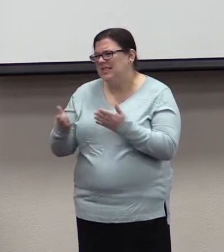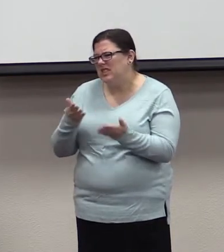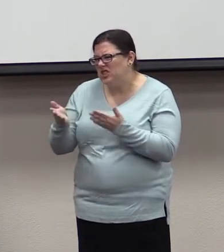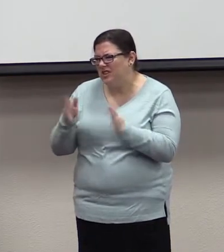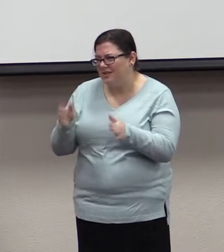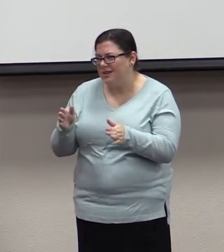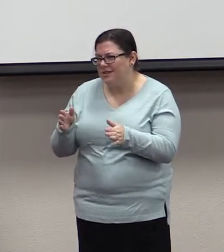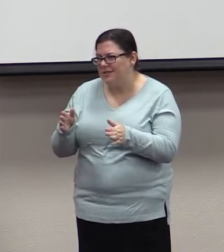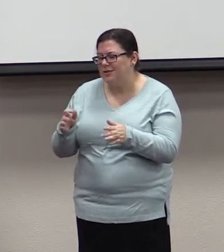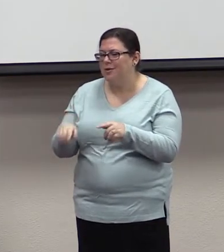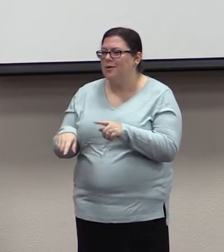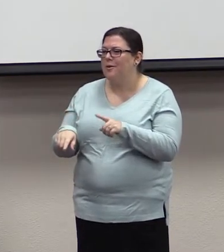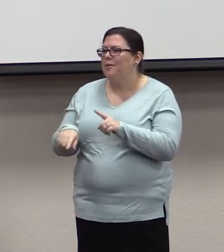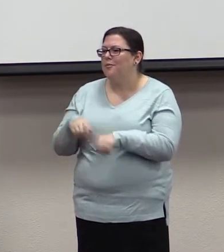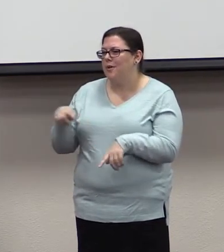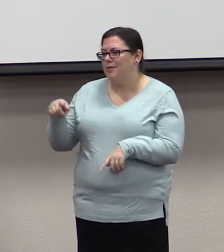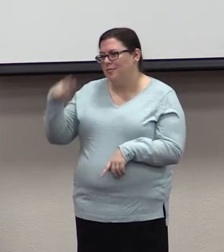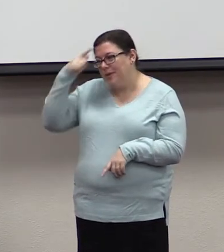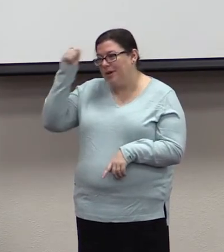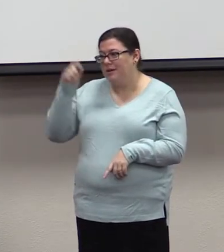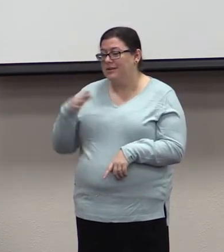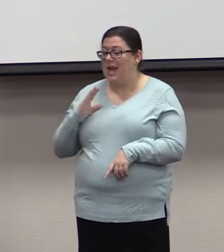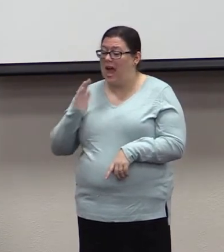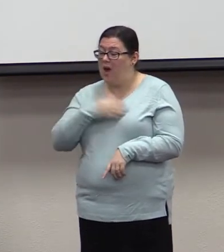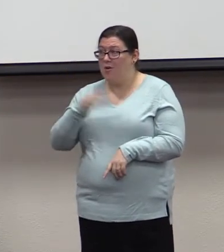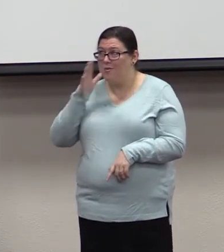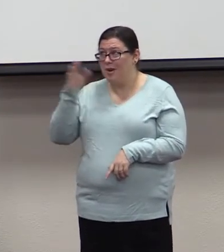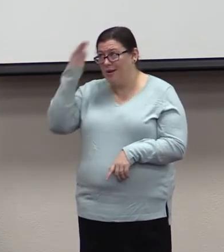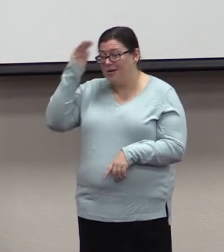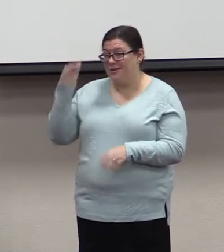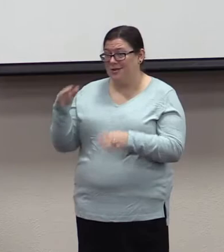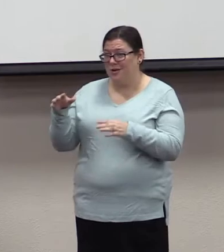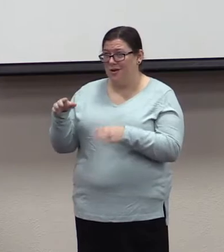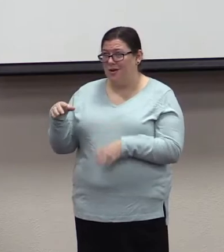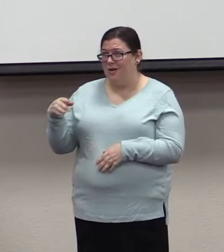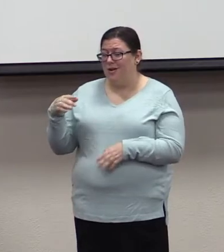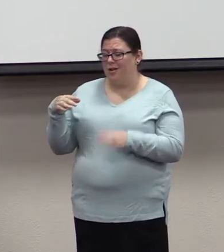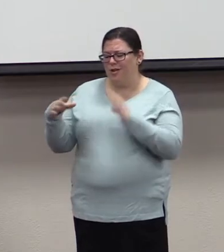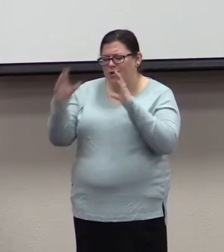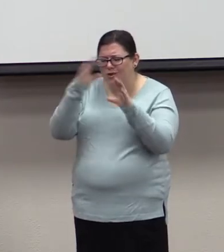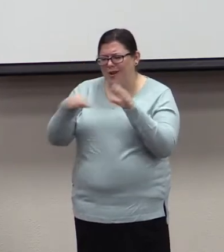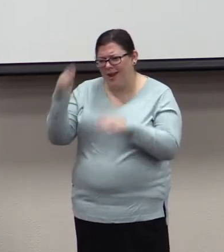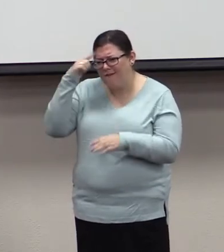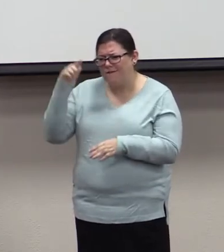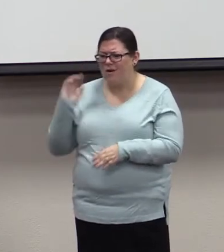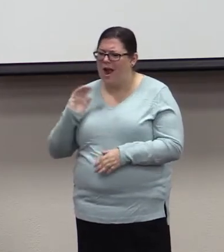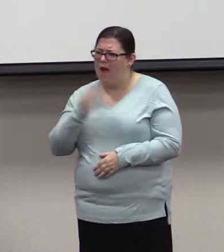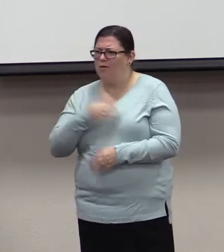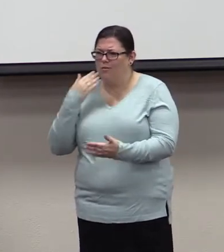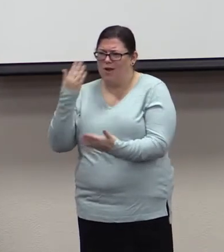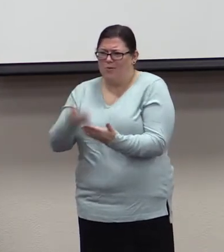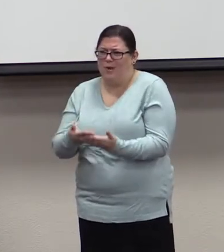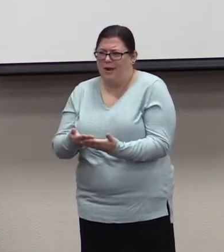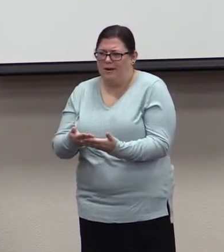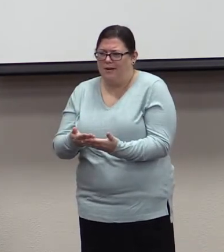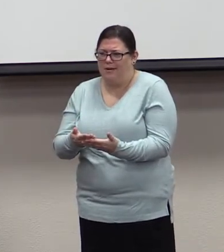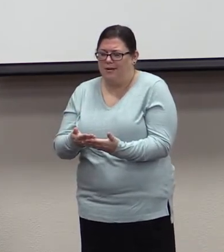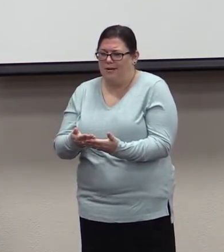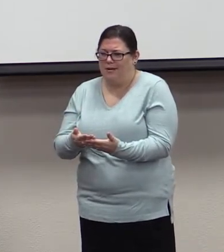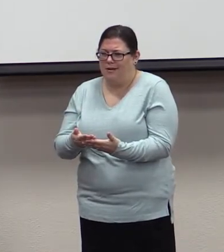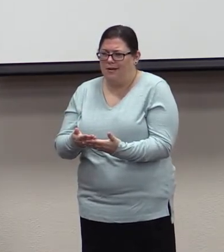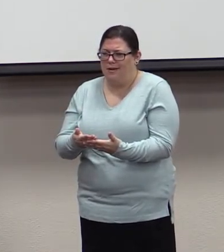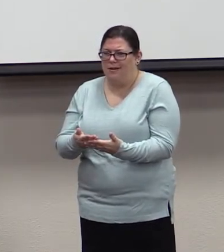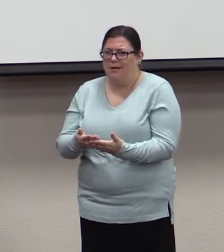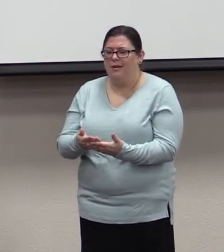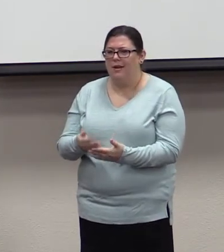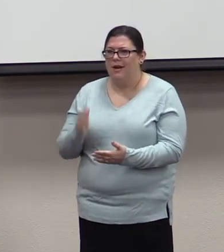everything God told the Israelites to do or not to do was out of love, our parents are telling us to do things out of love for us.